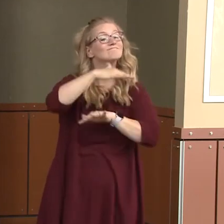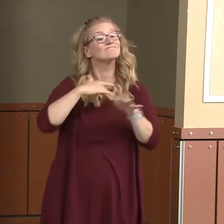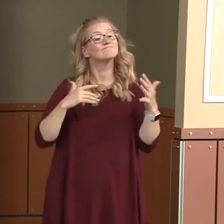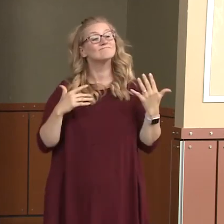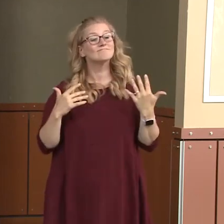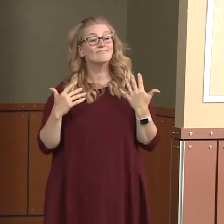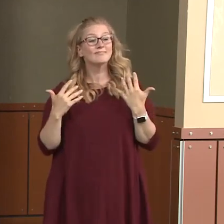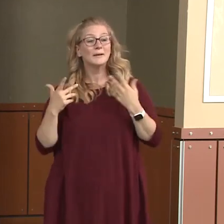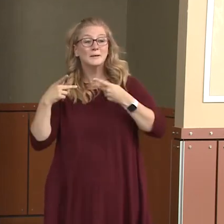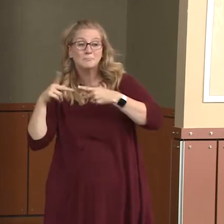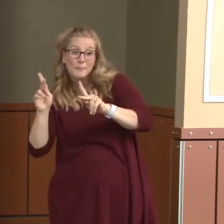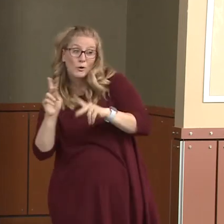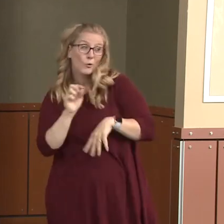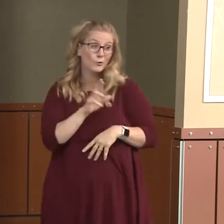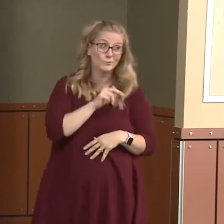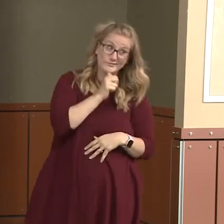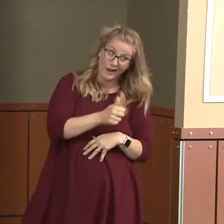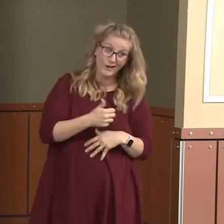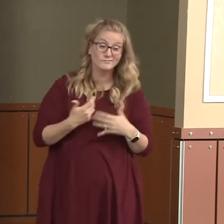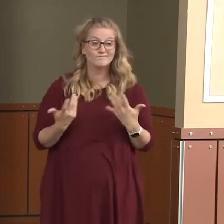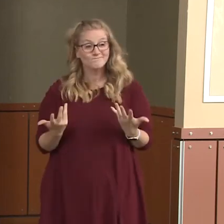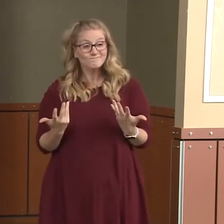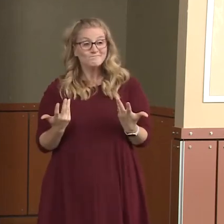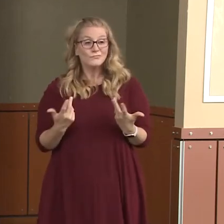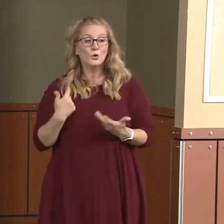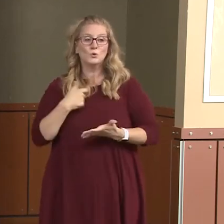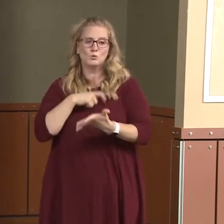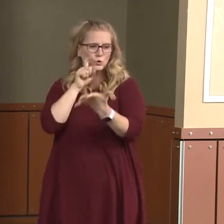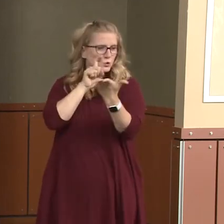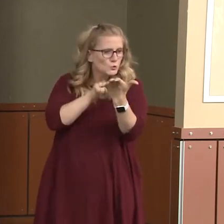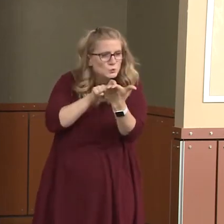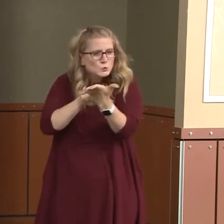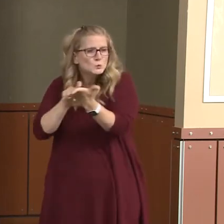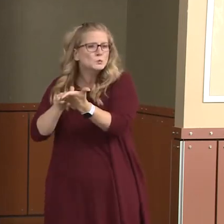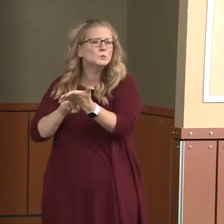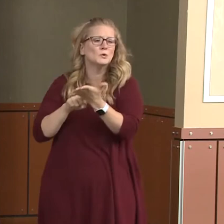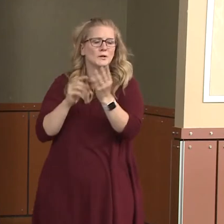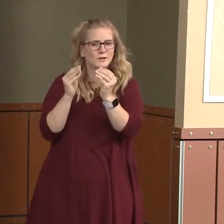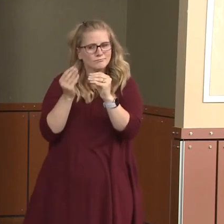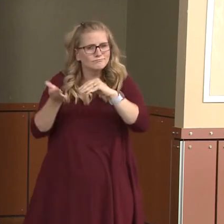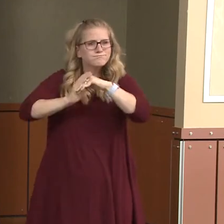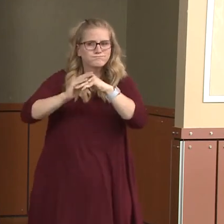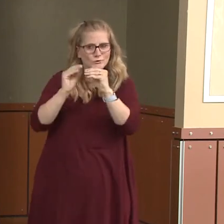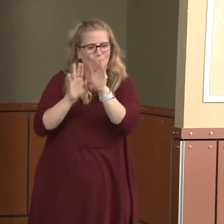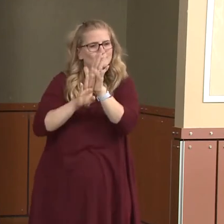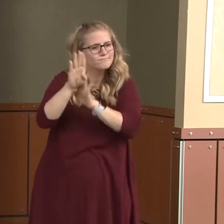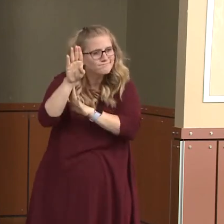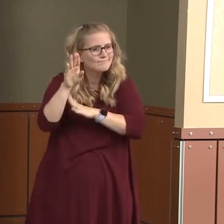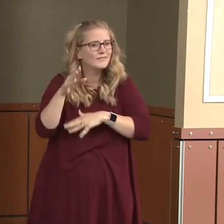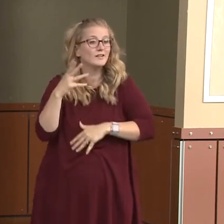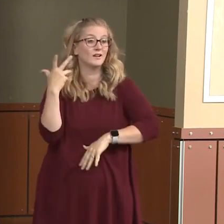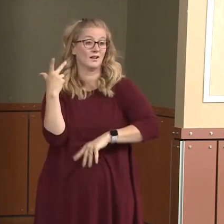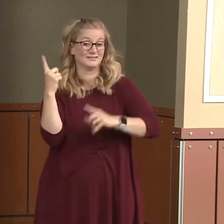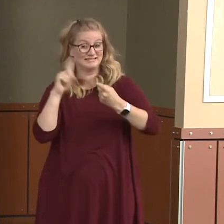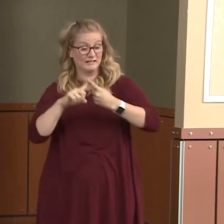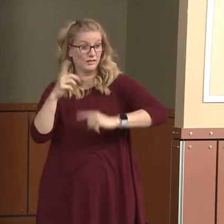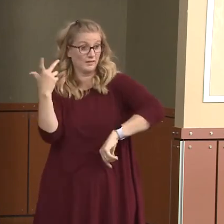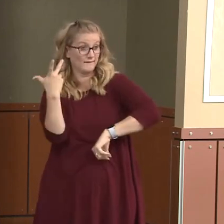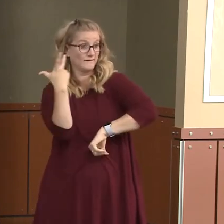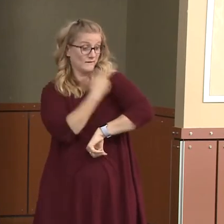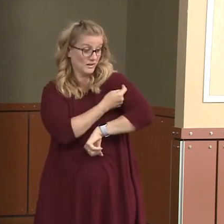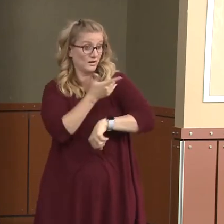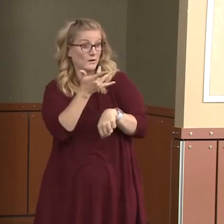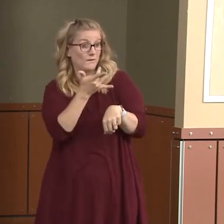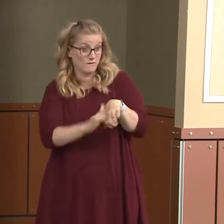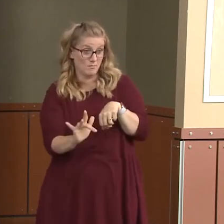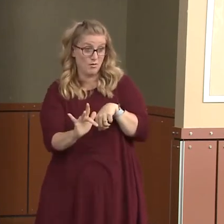not, we are seeing more cases. So, until there is a vaccine, we need to keep, we